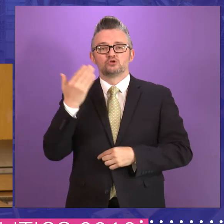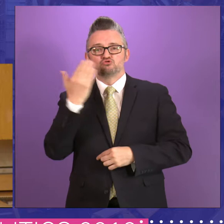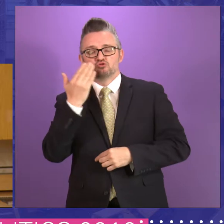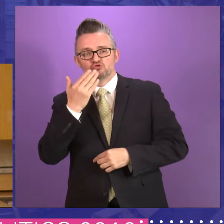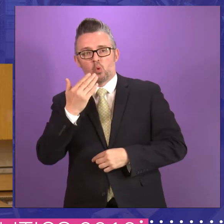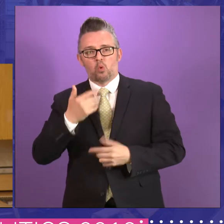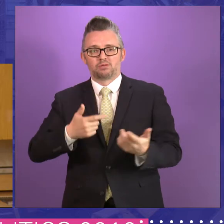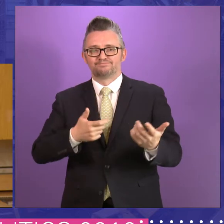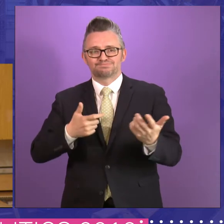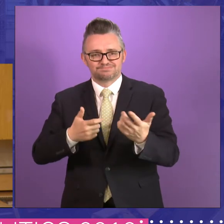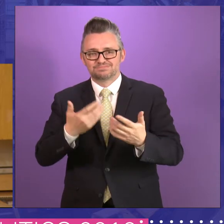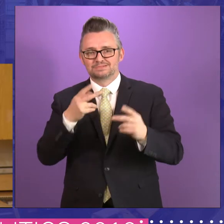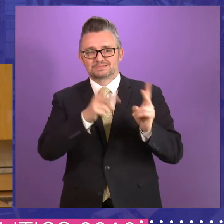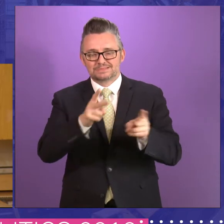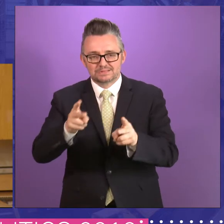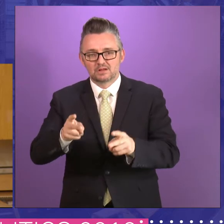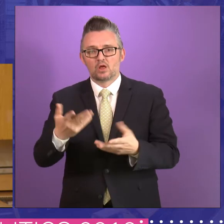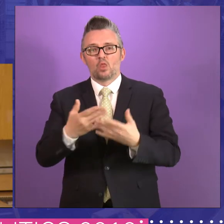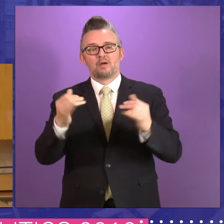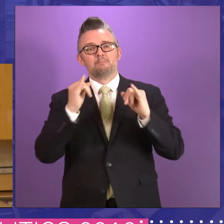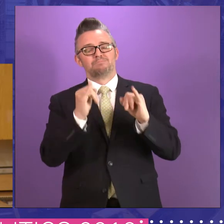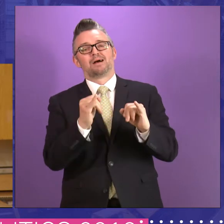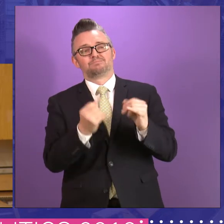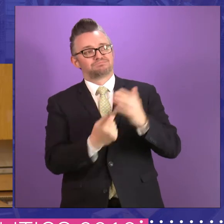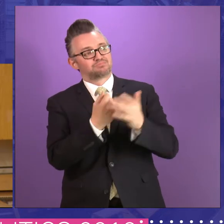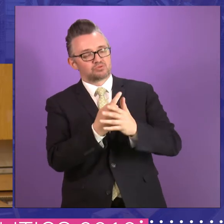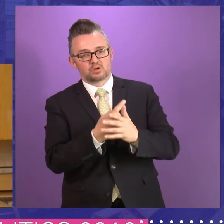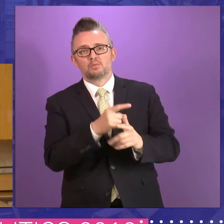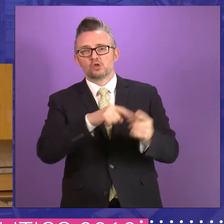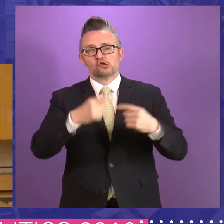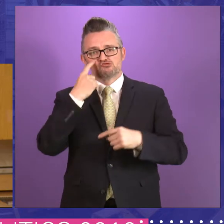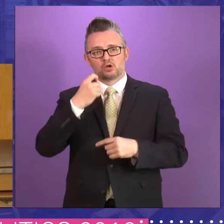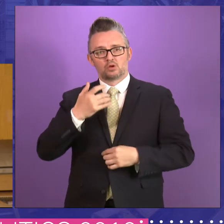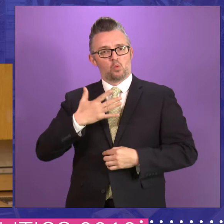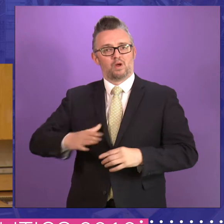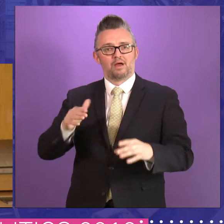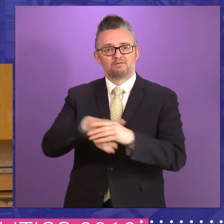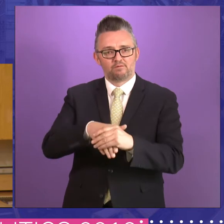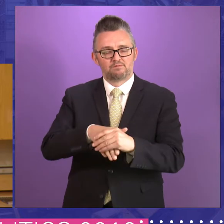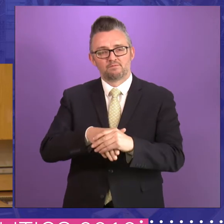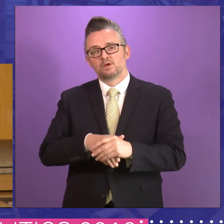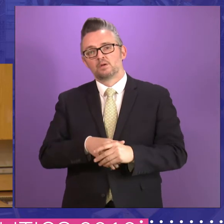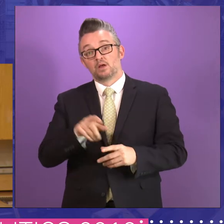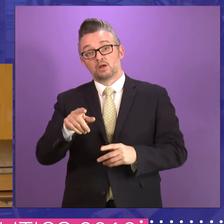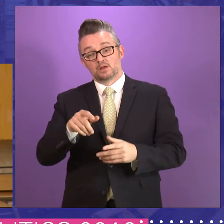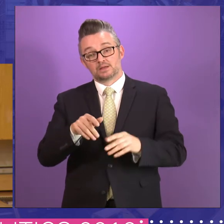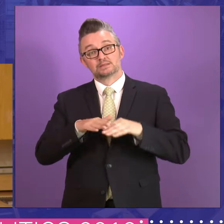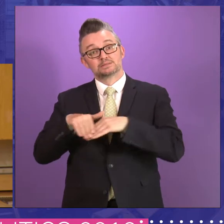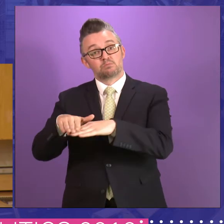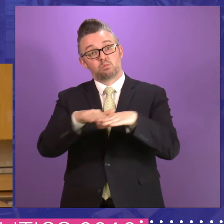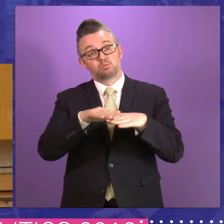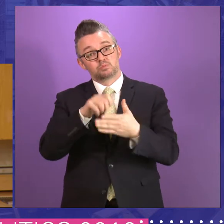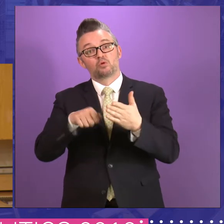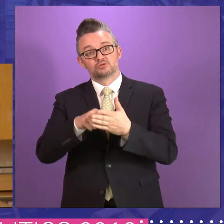range of bad things that are happening in the U.S. about young people getting involved. It strengthens democracy. I know people